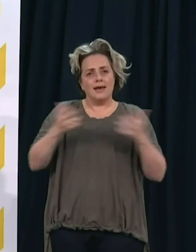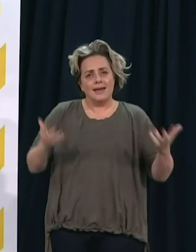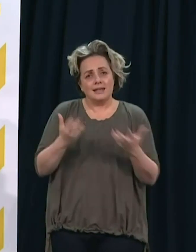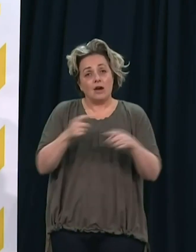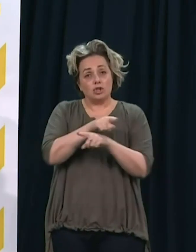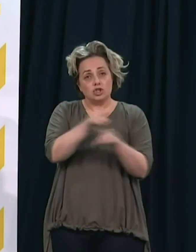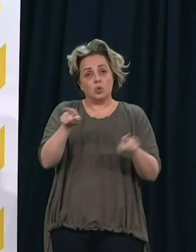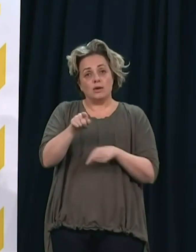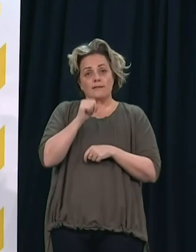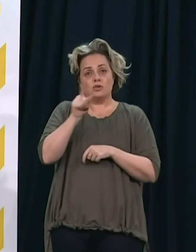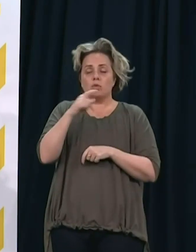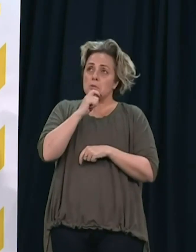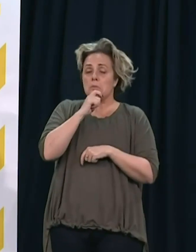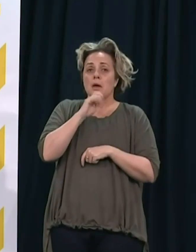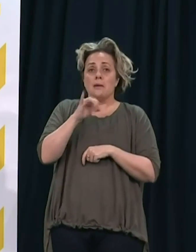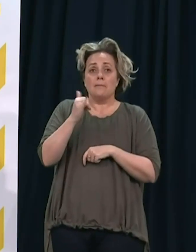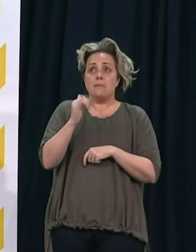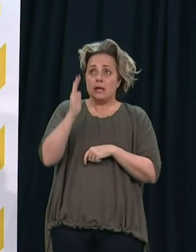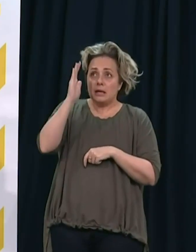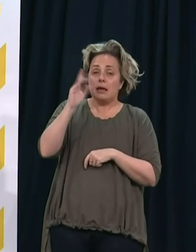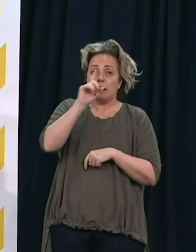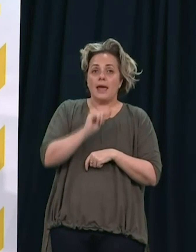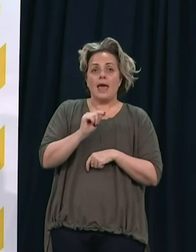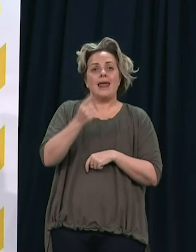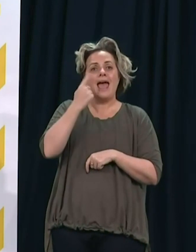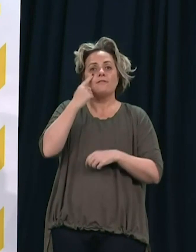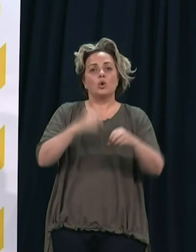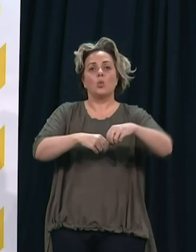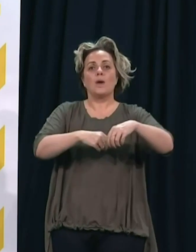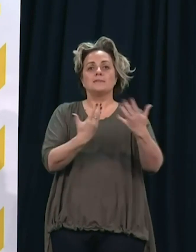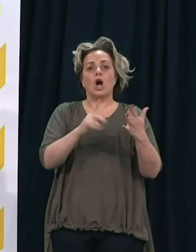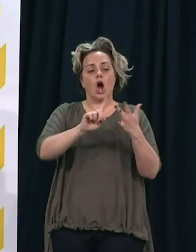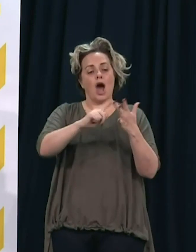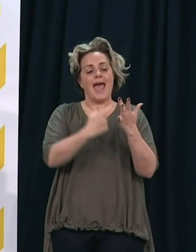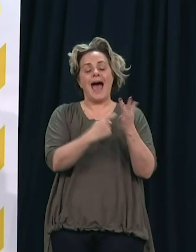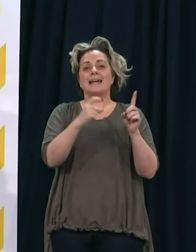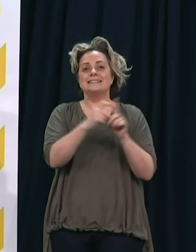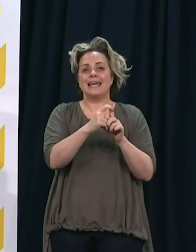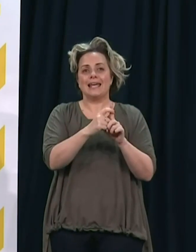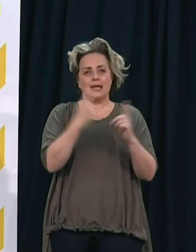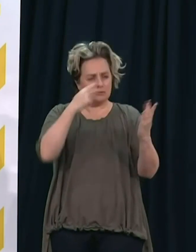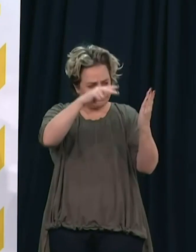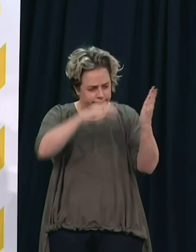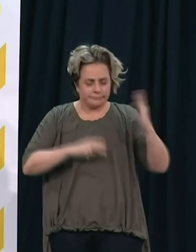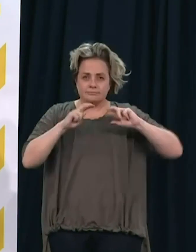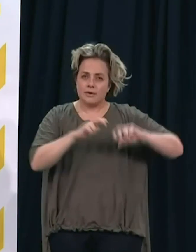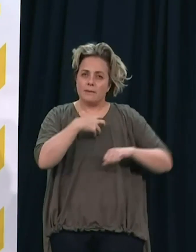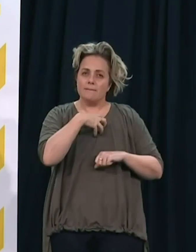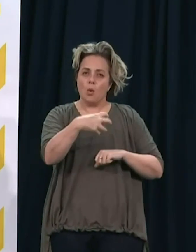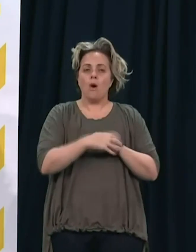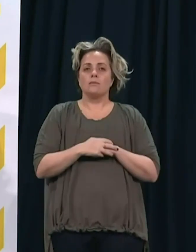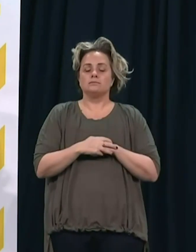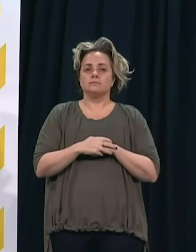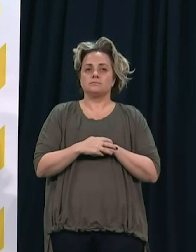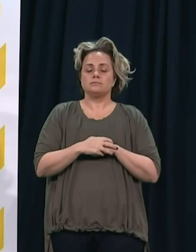who thinks they may be eligible to go onto the Inland Revenue website and find out more. And I can say that as of the first